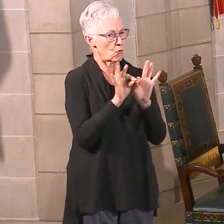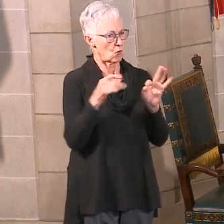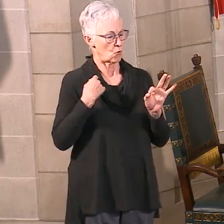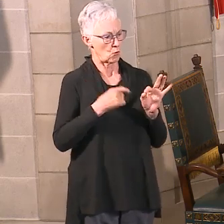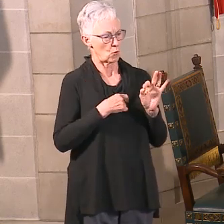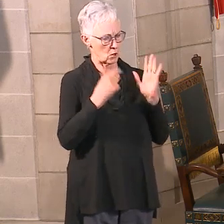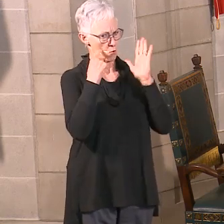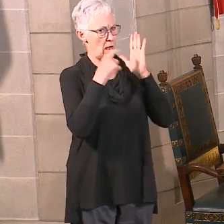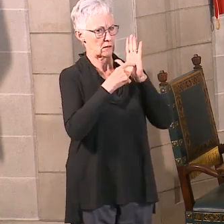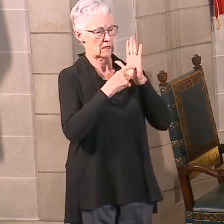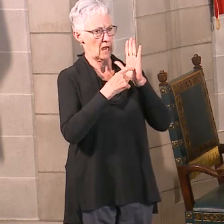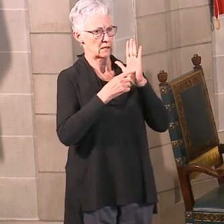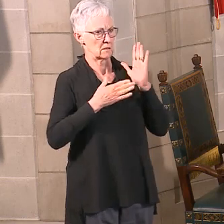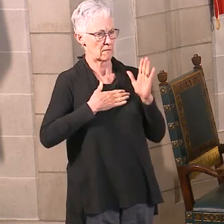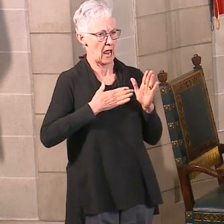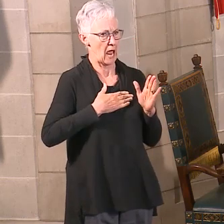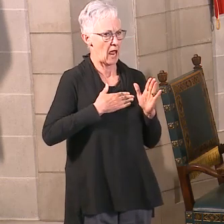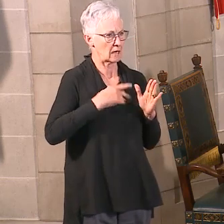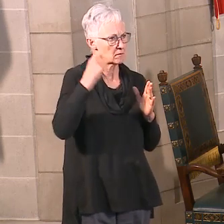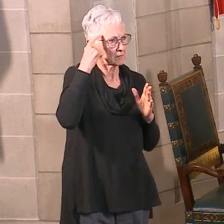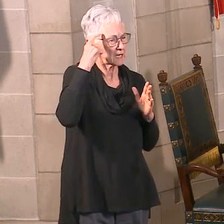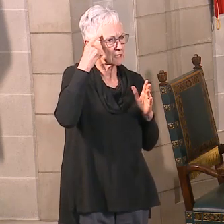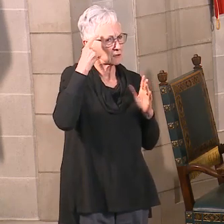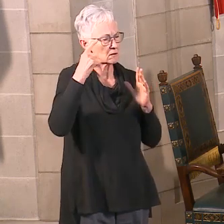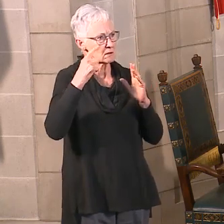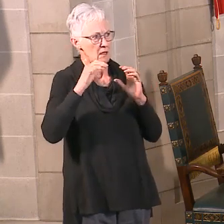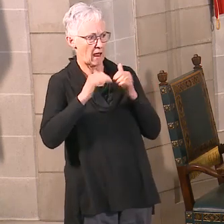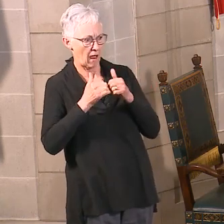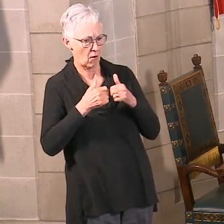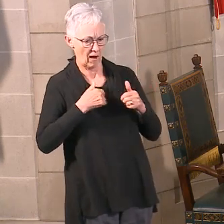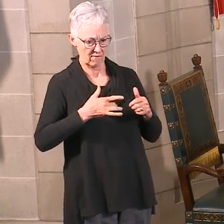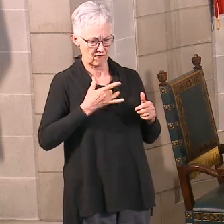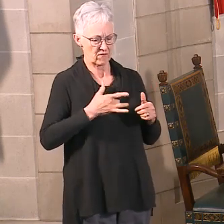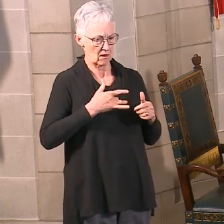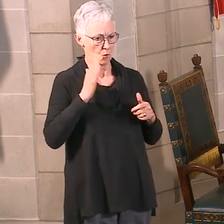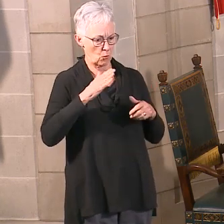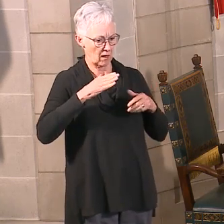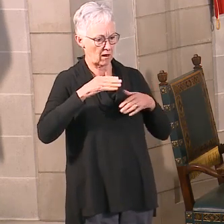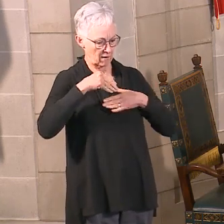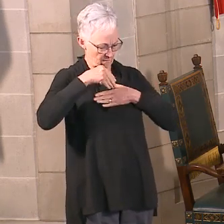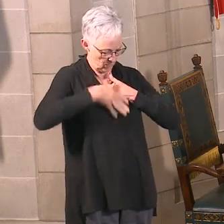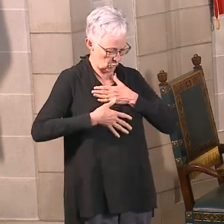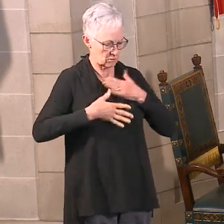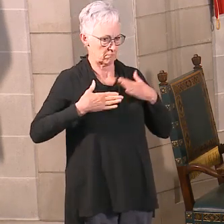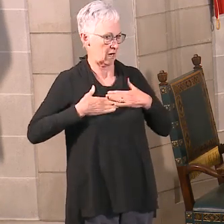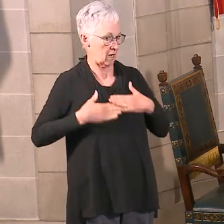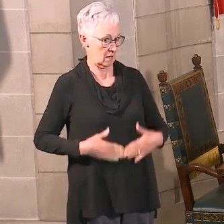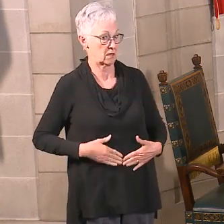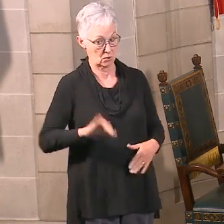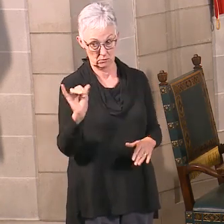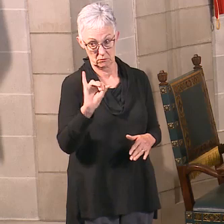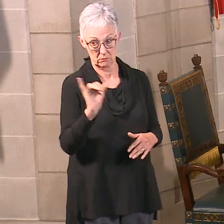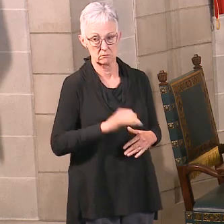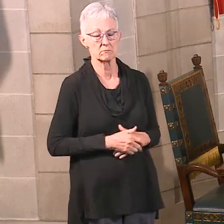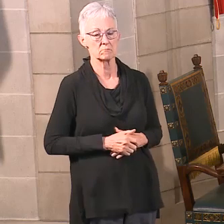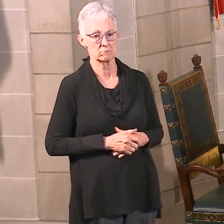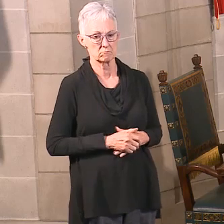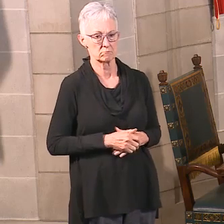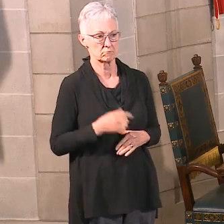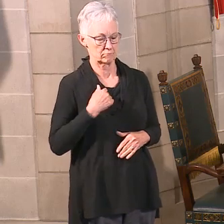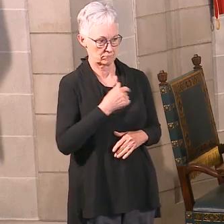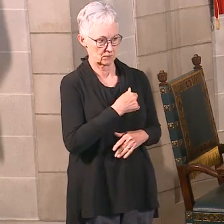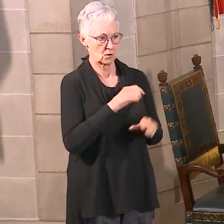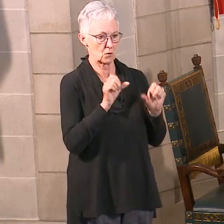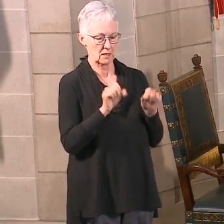health is really dependent on our mental health. So we can still practice safe